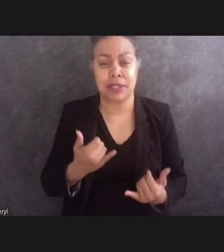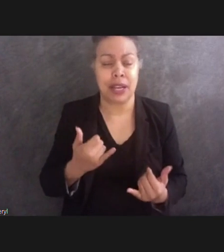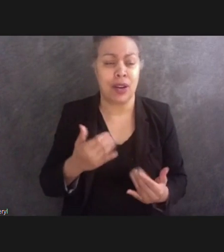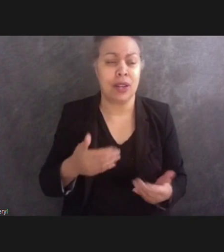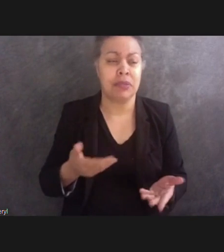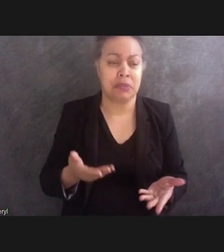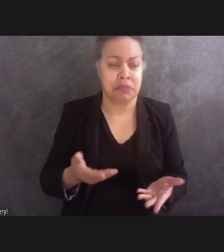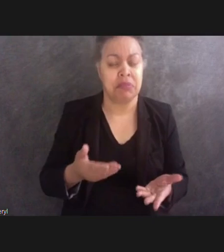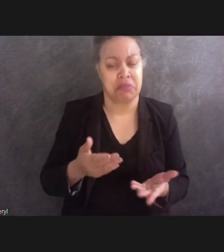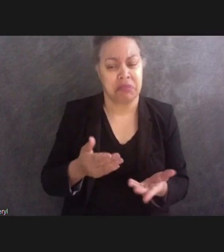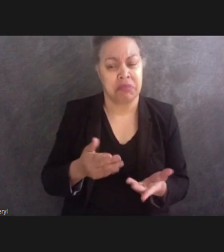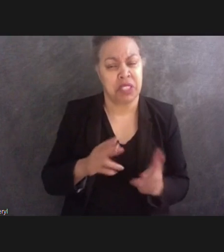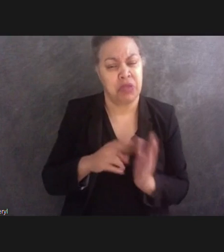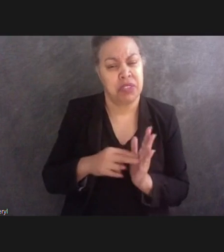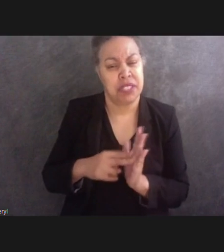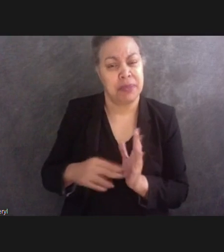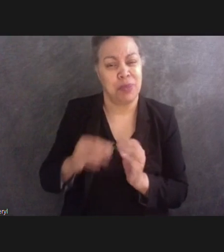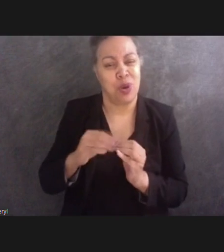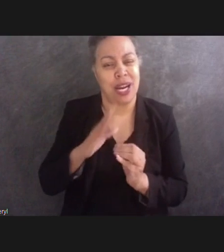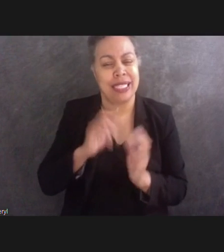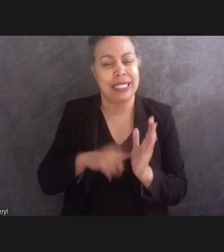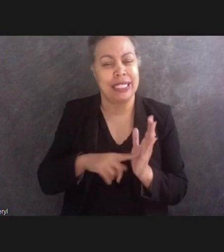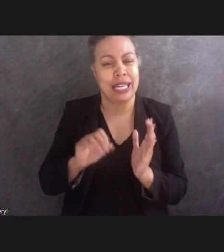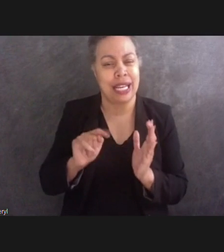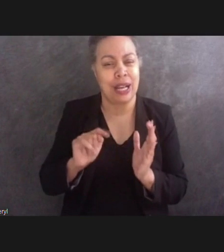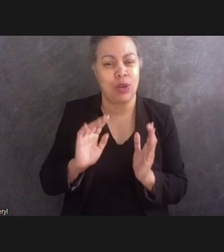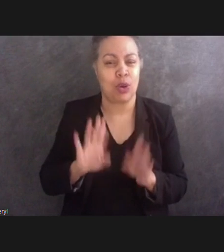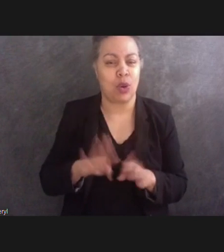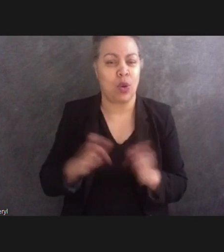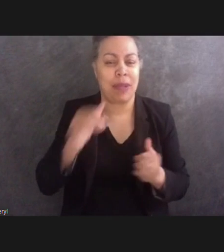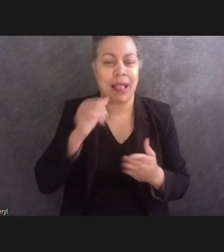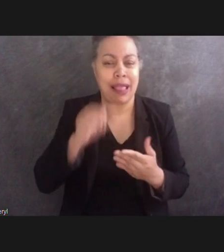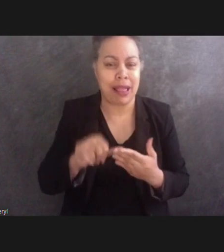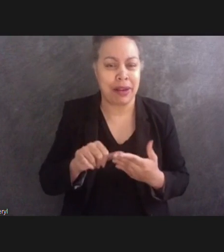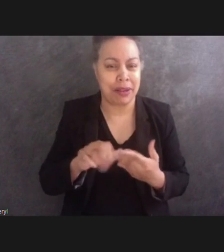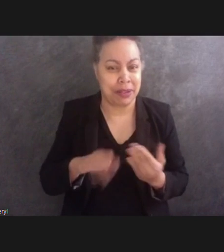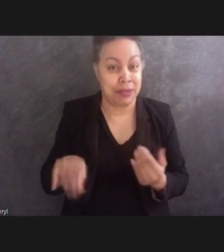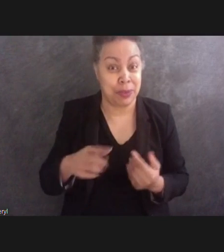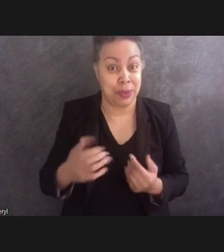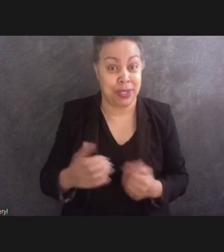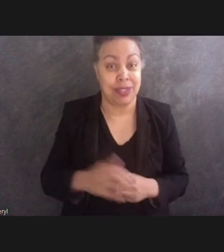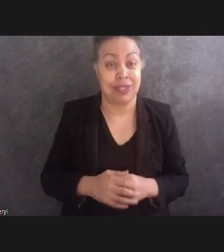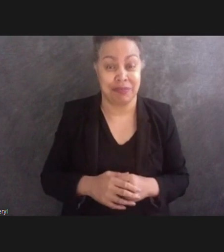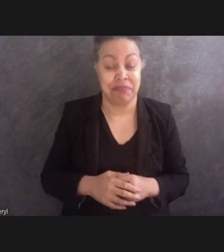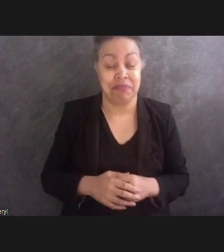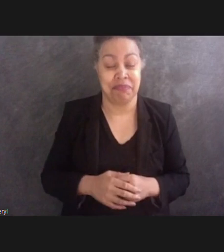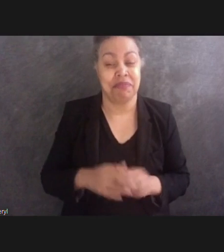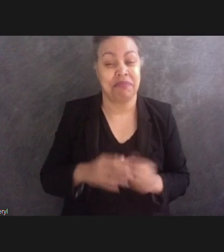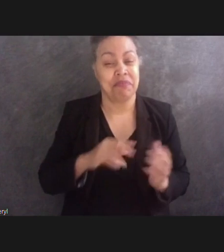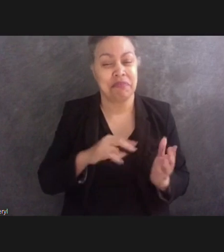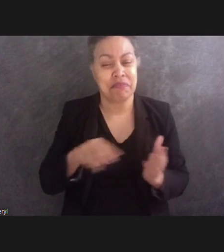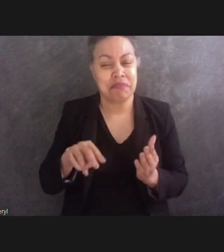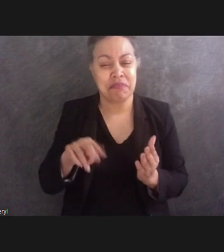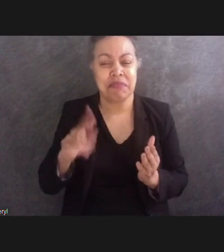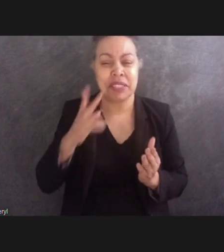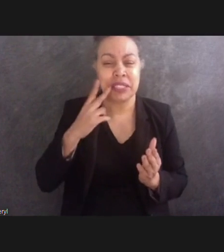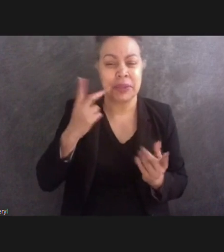it and also check out our open letter if you wish. And just track the Tidal Basin Ideas Lab. And